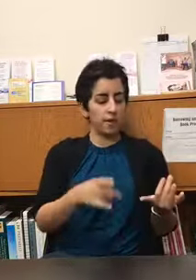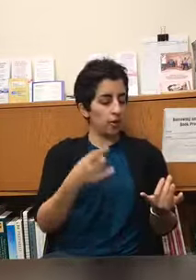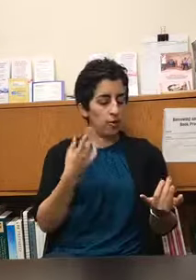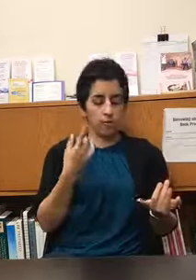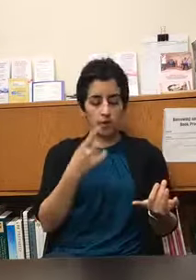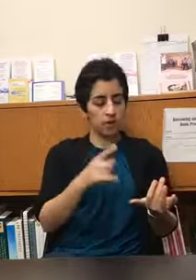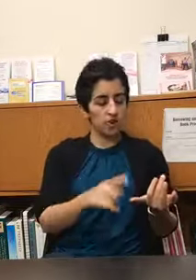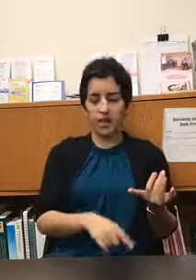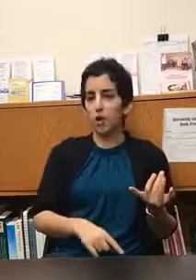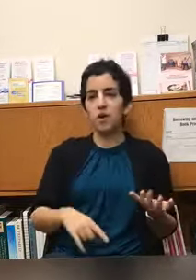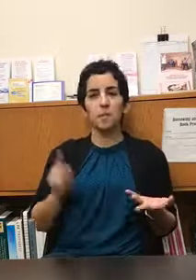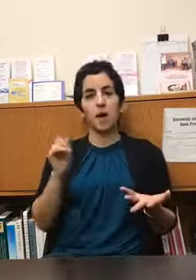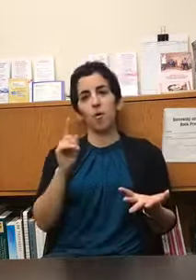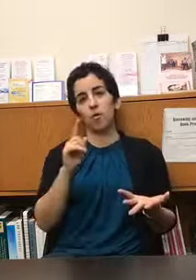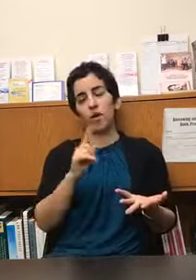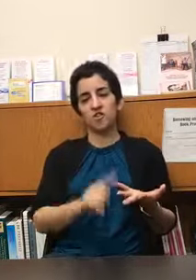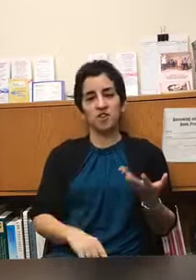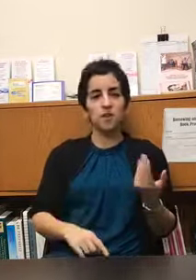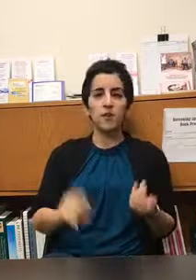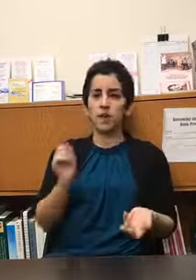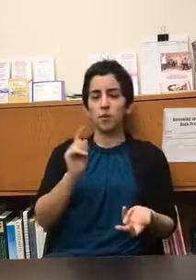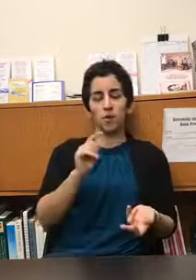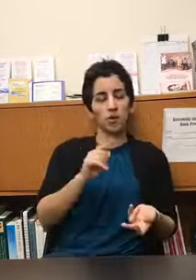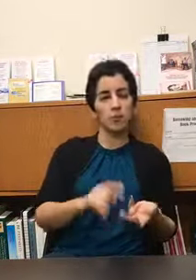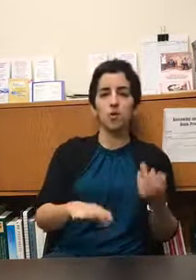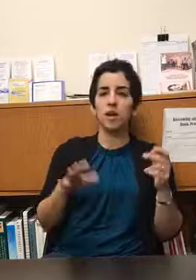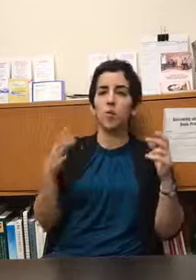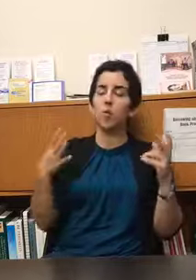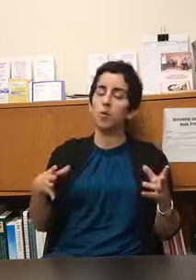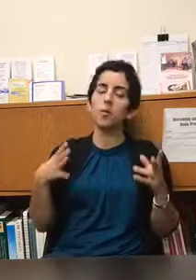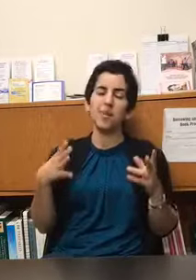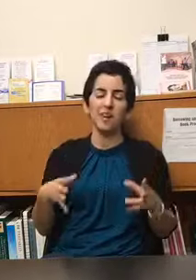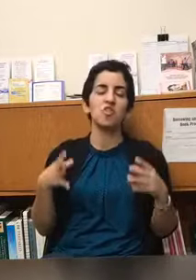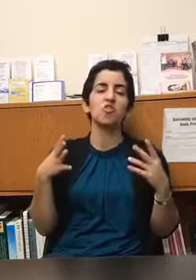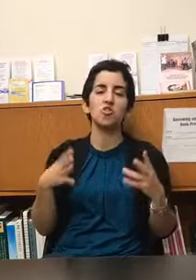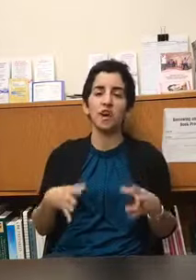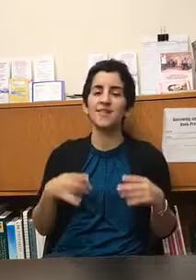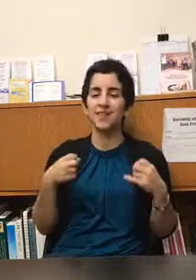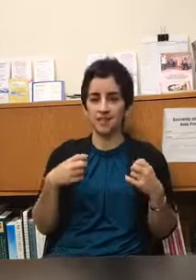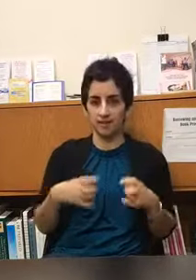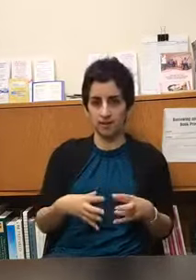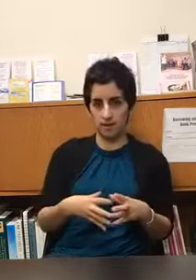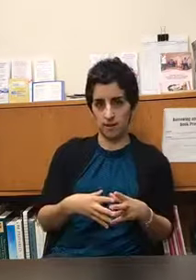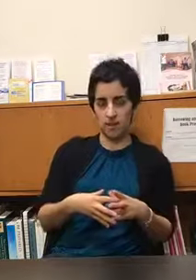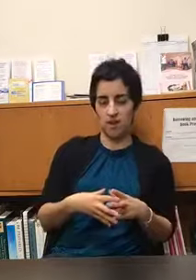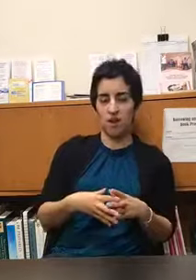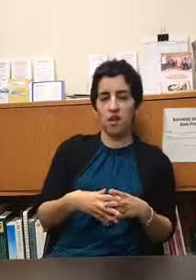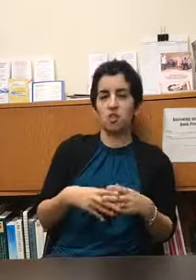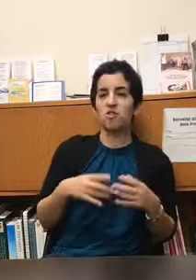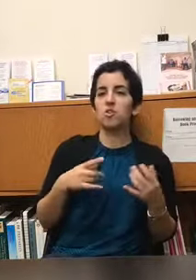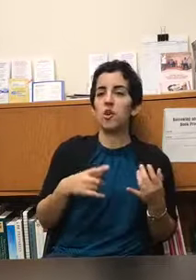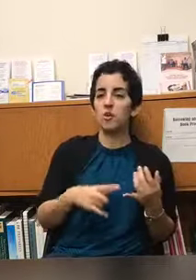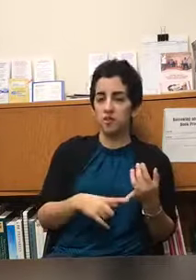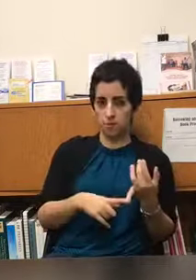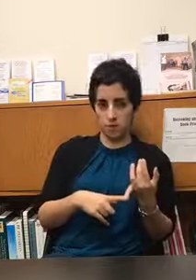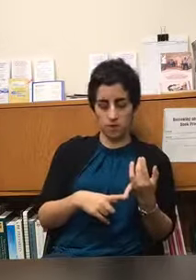know checking our email we're watching tv we're commuting what would it be like to just listen to notice the music